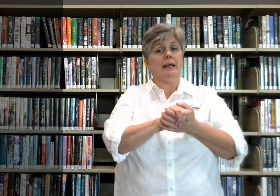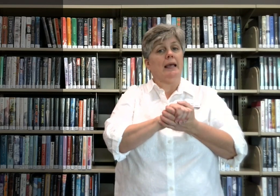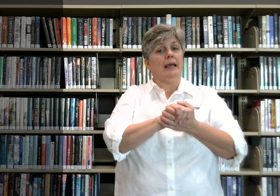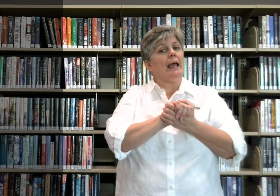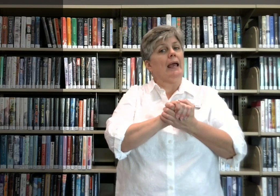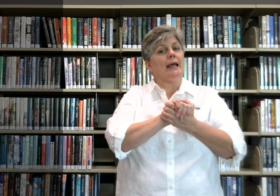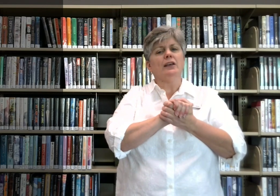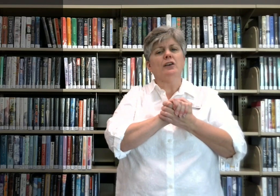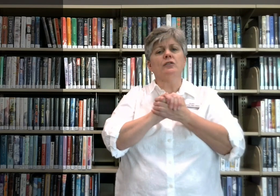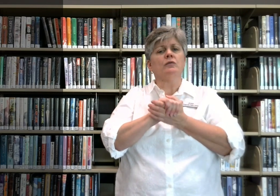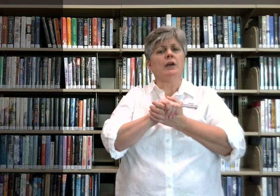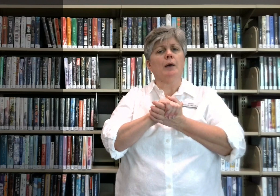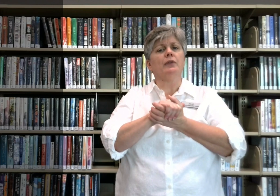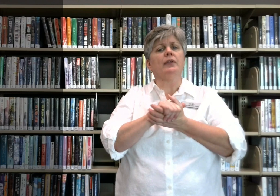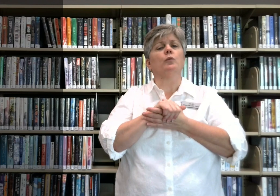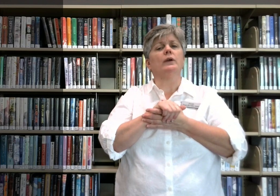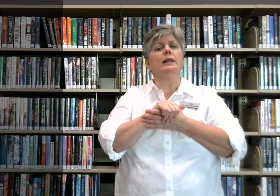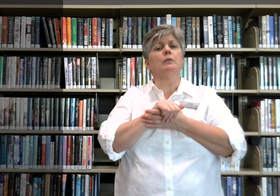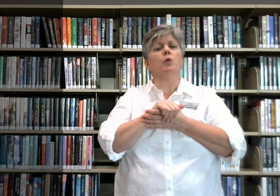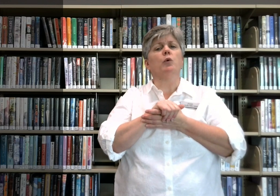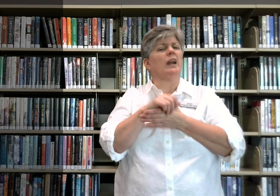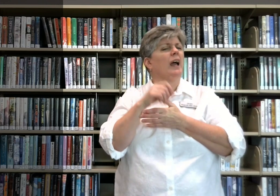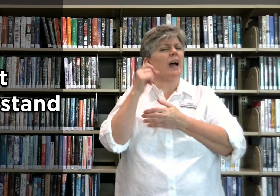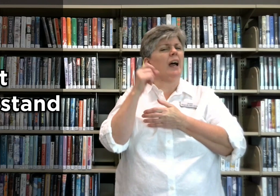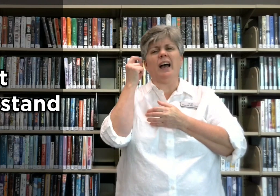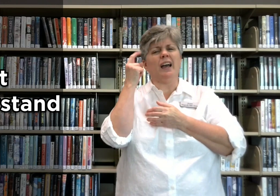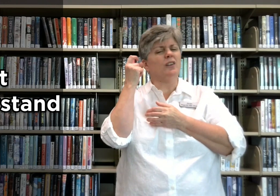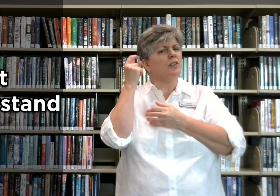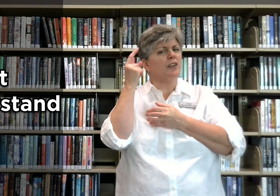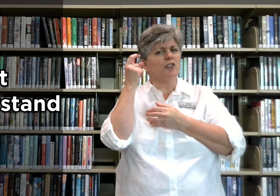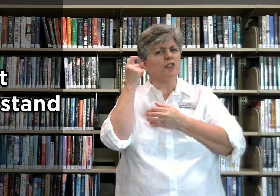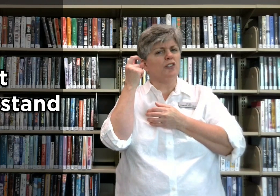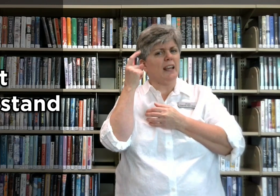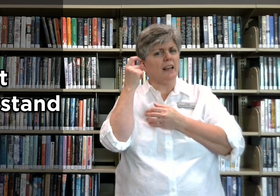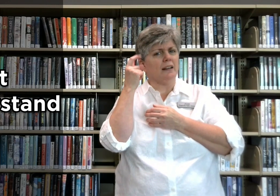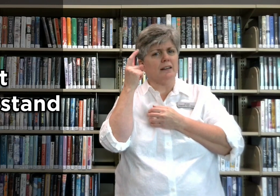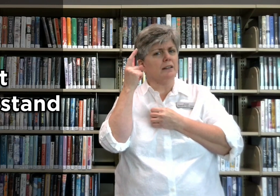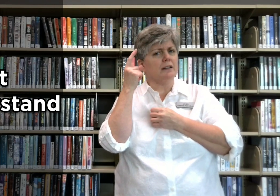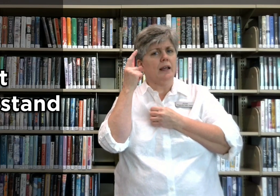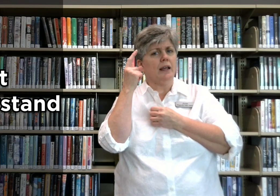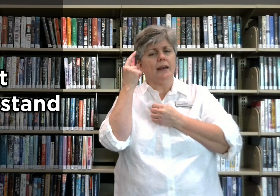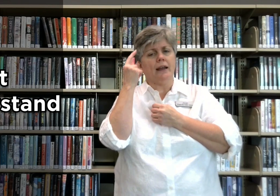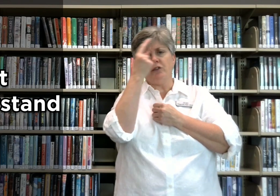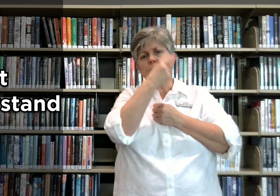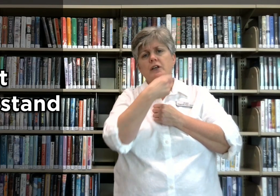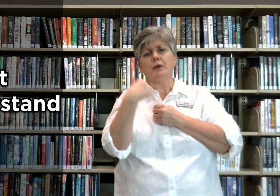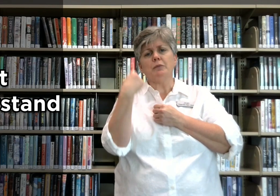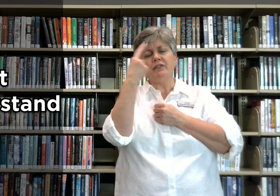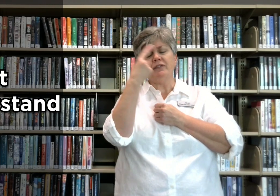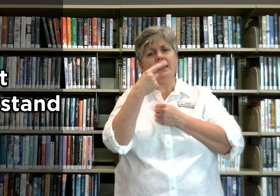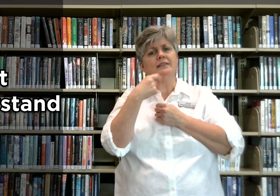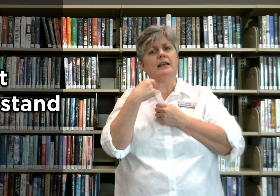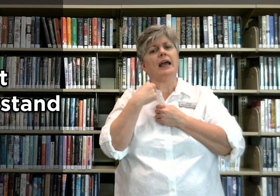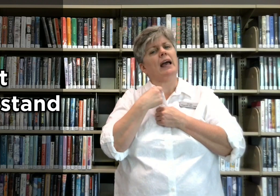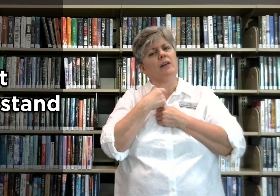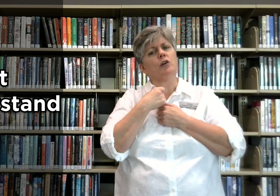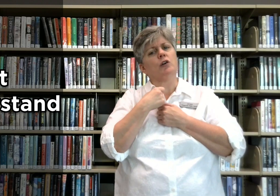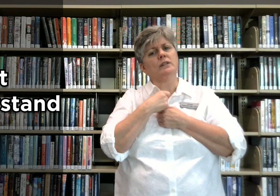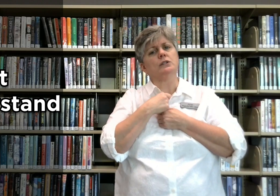And here's a couple that are really important. I don't understand. Now if you look at my face, I have a quizzical